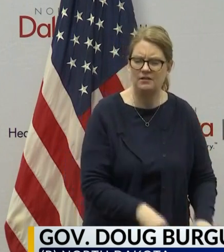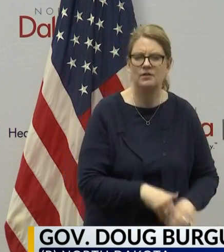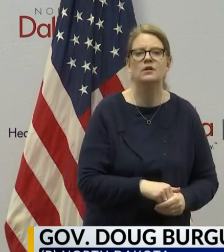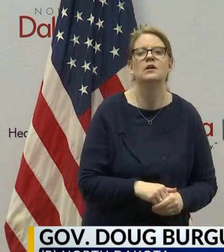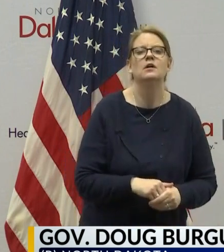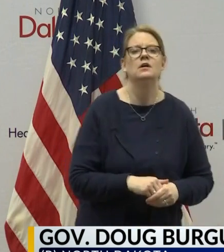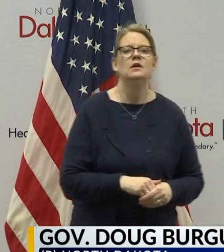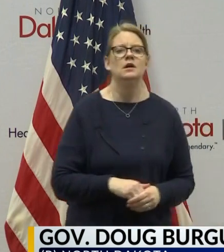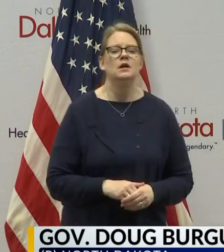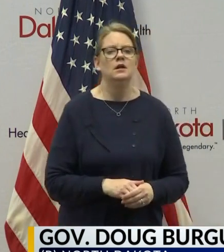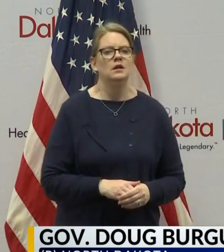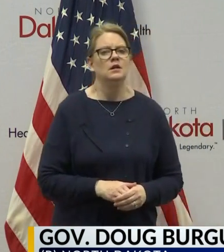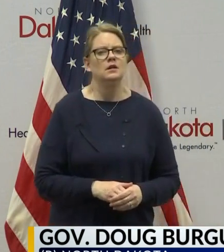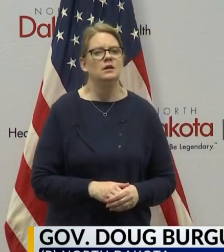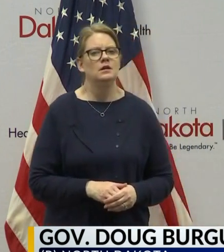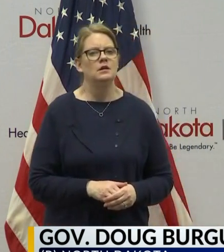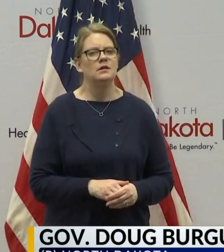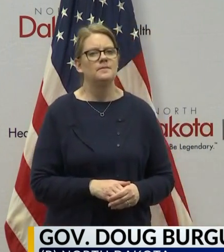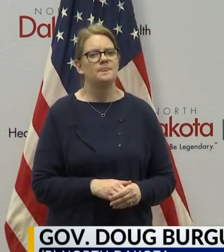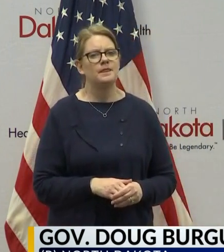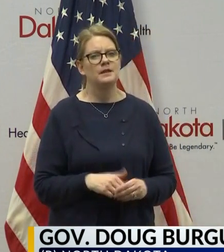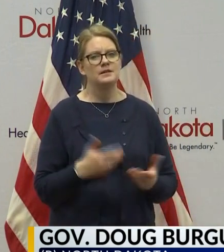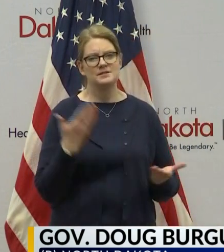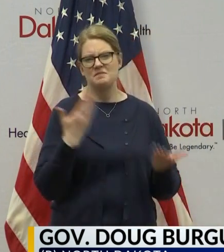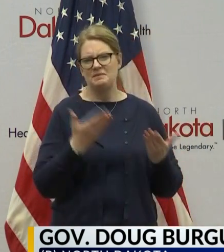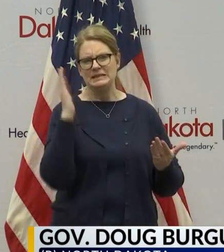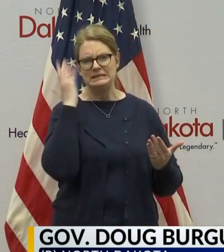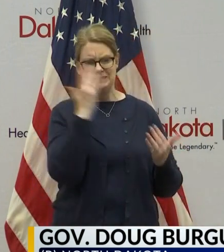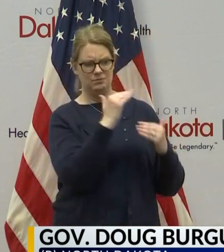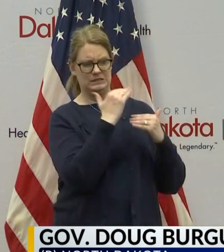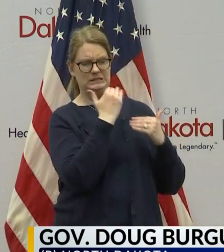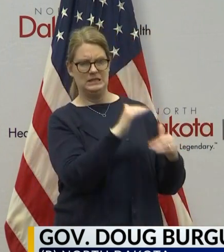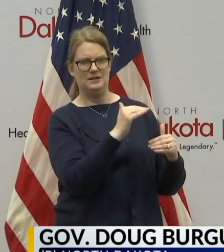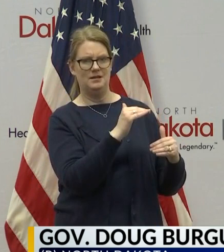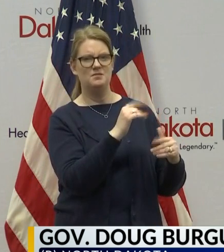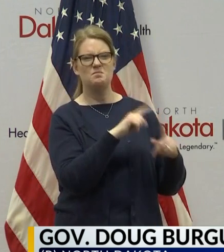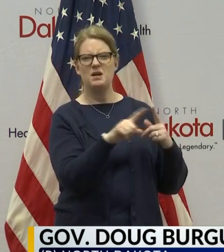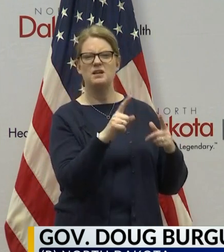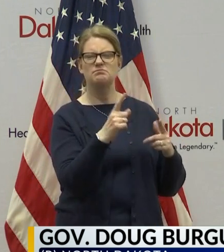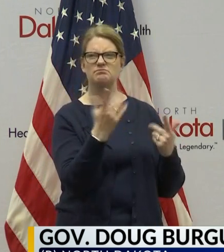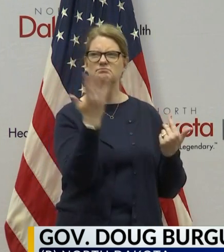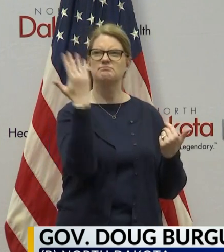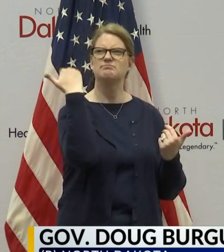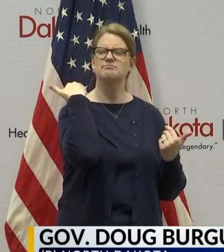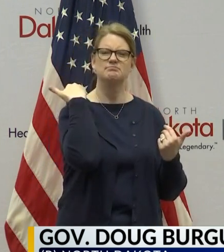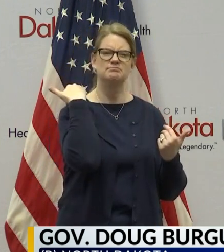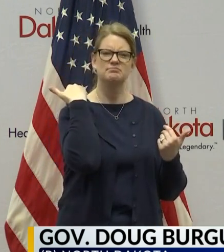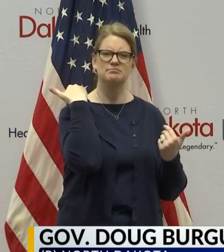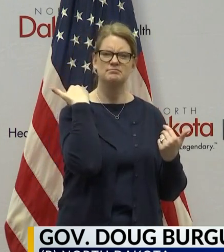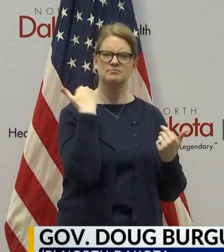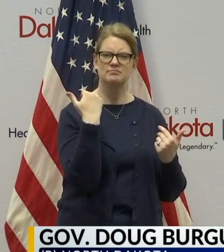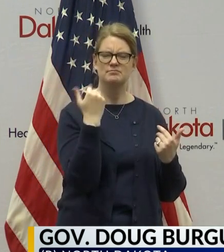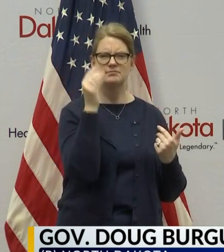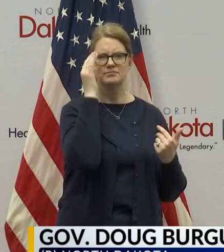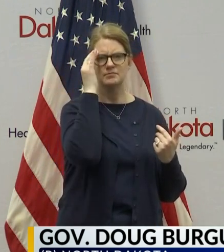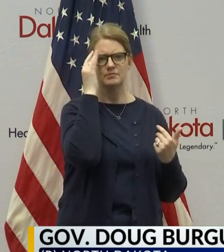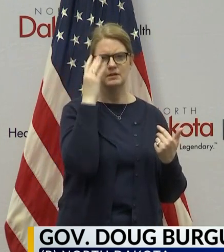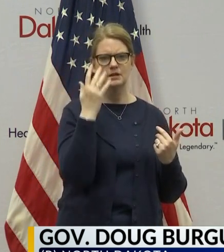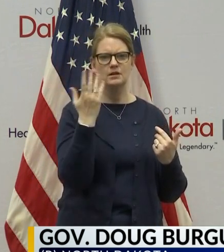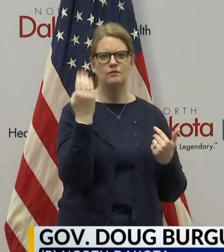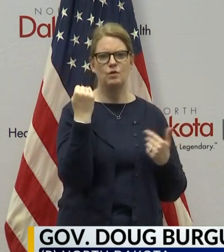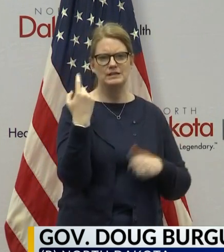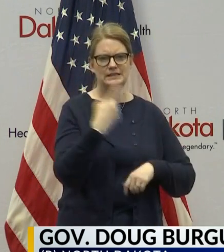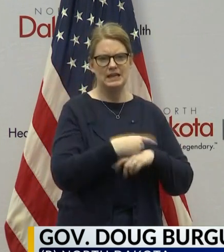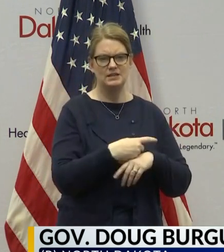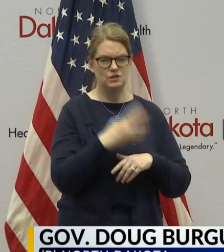while this may seem restrictive, we had some time ago already put in the 14 days, 12 quarantine for